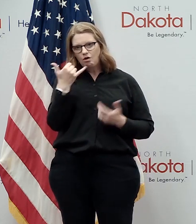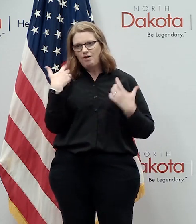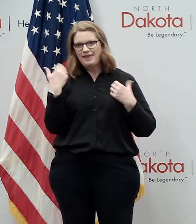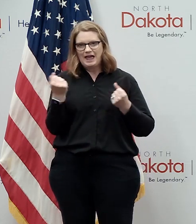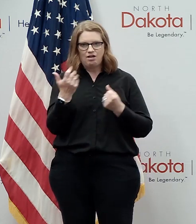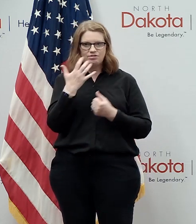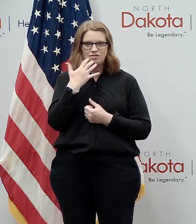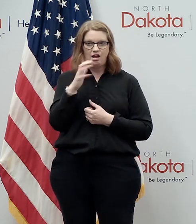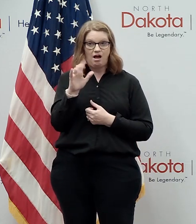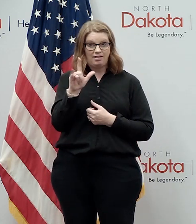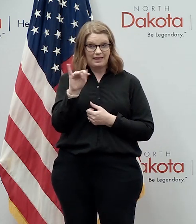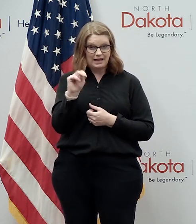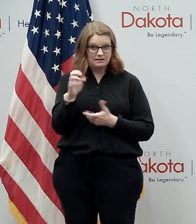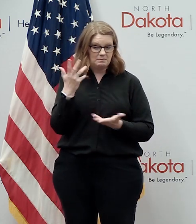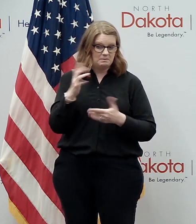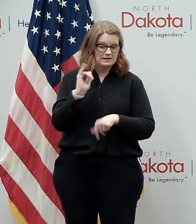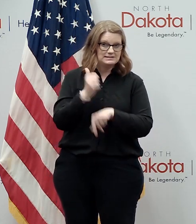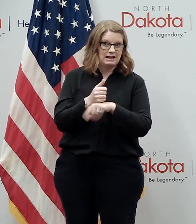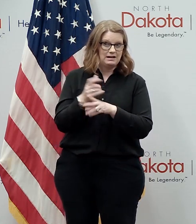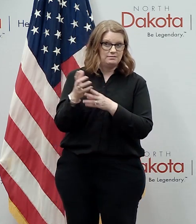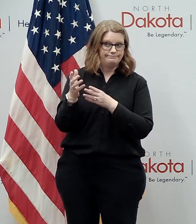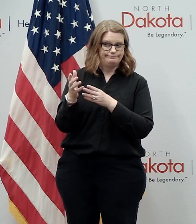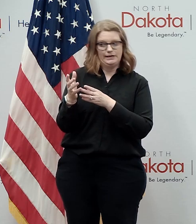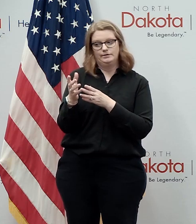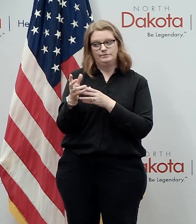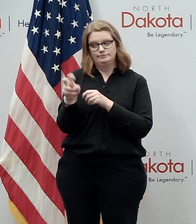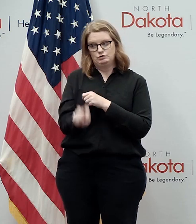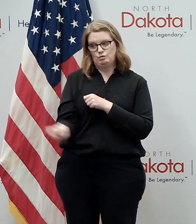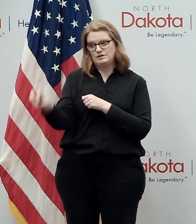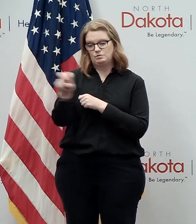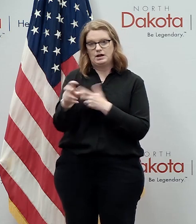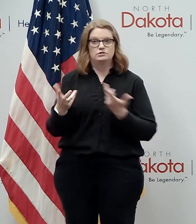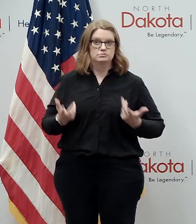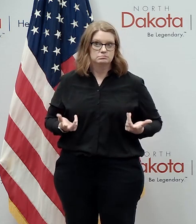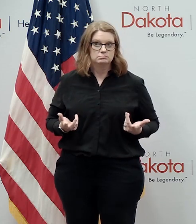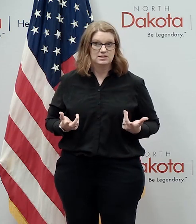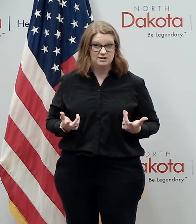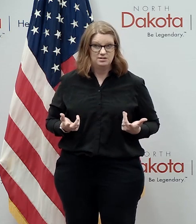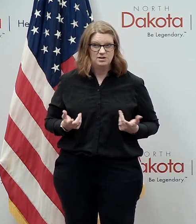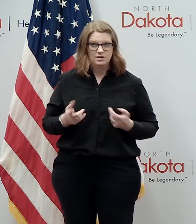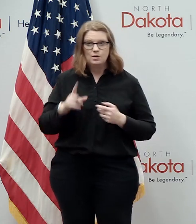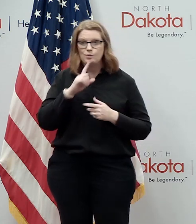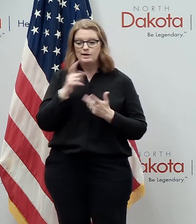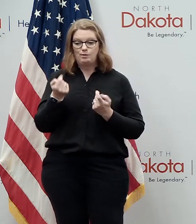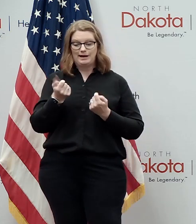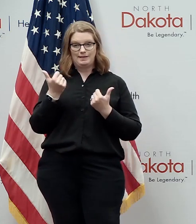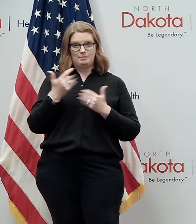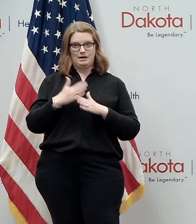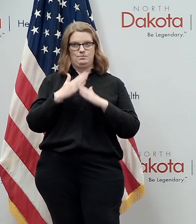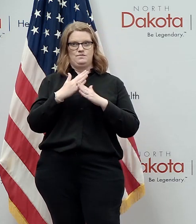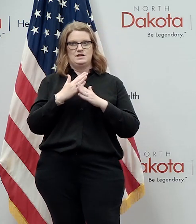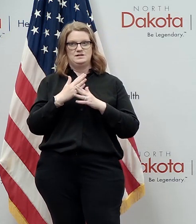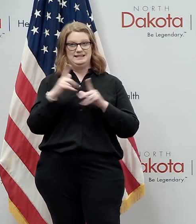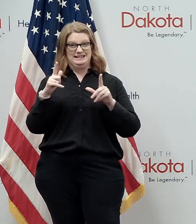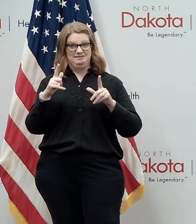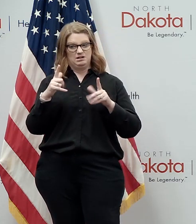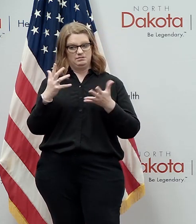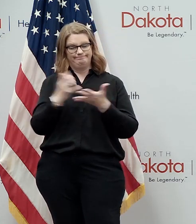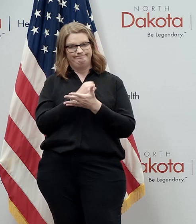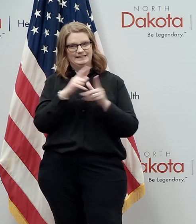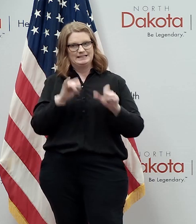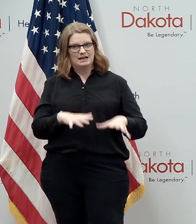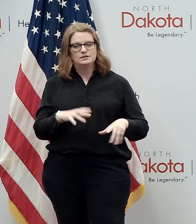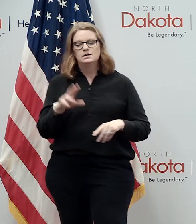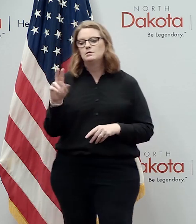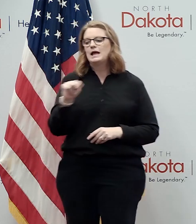health hotline and we can maybe help arrange transportation if that's a barrier what we want to eliminate barriers i want to also remind people again on the the nd